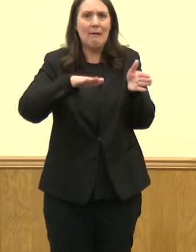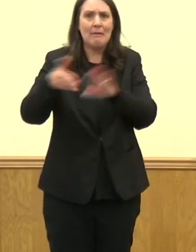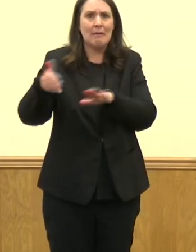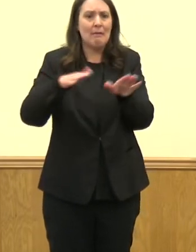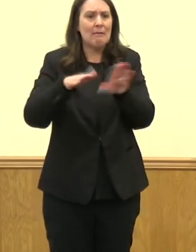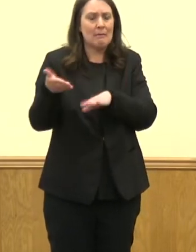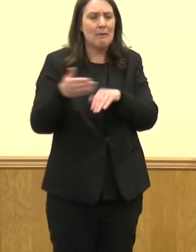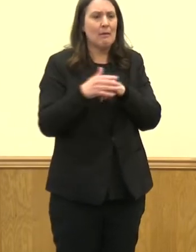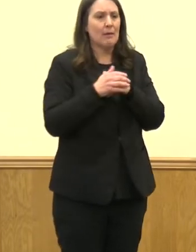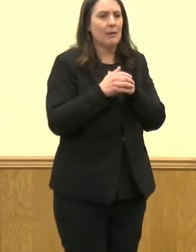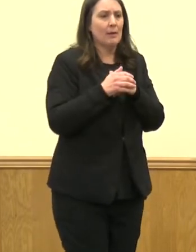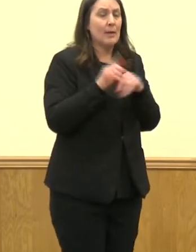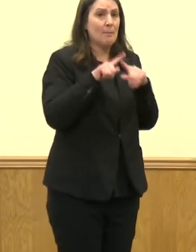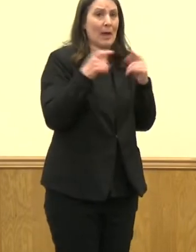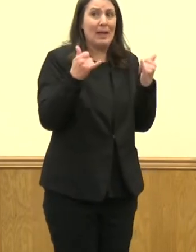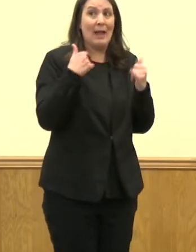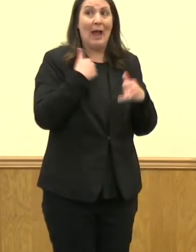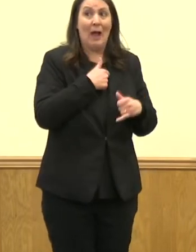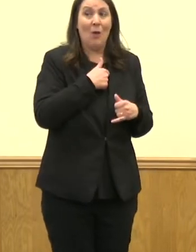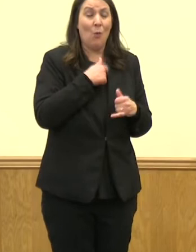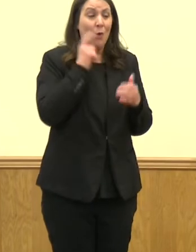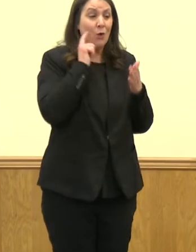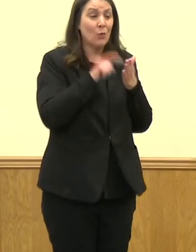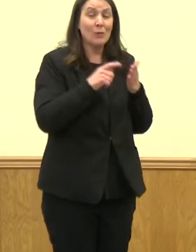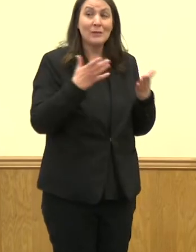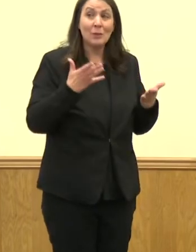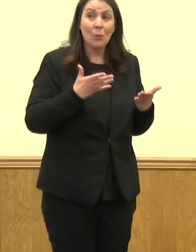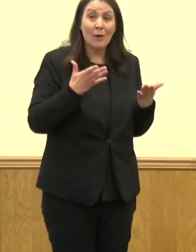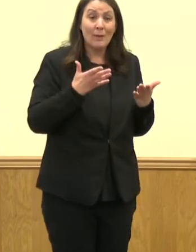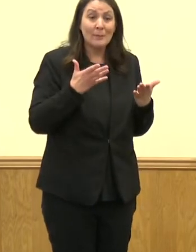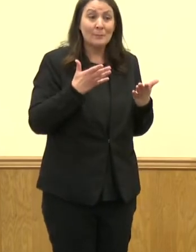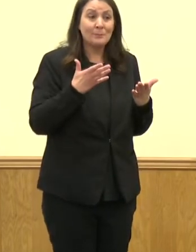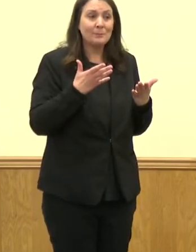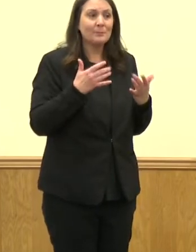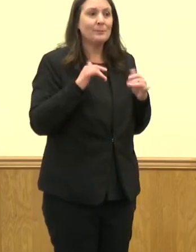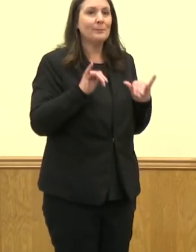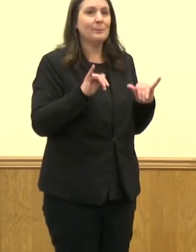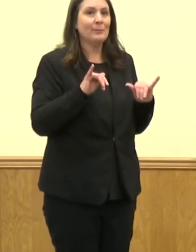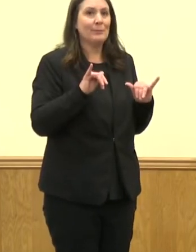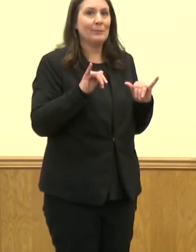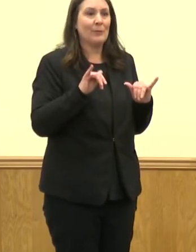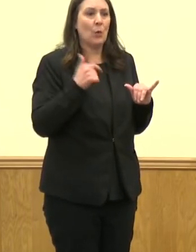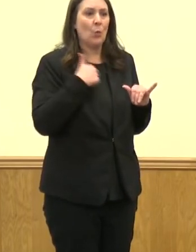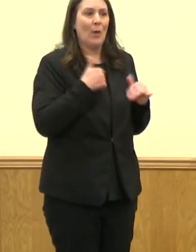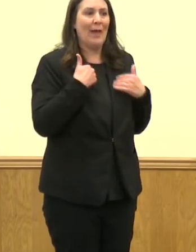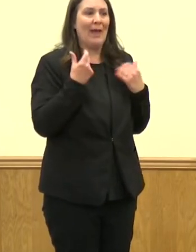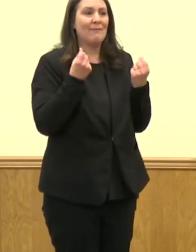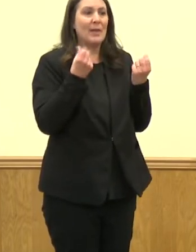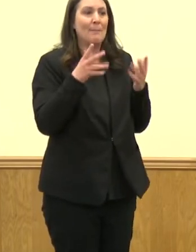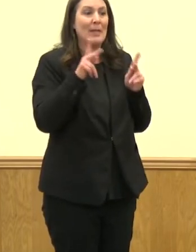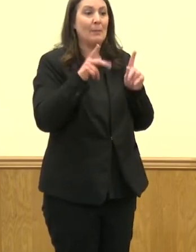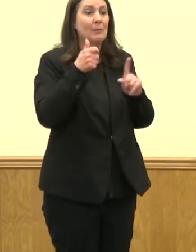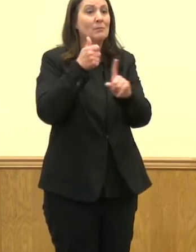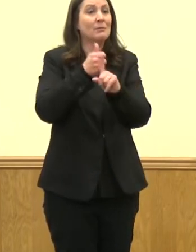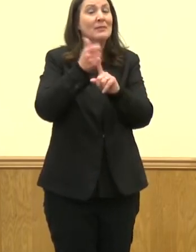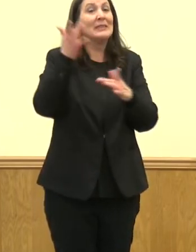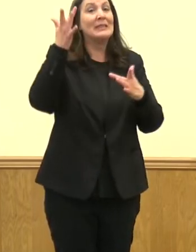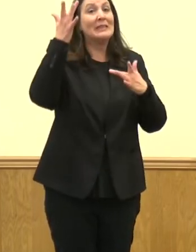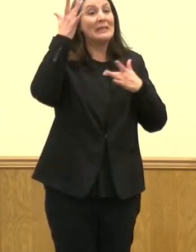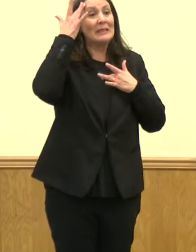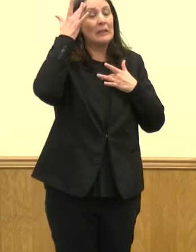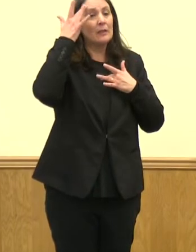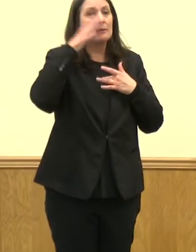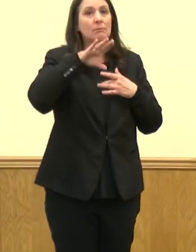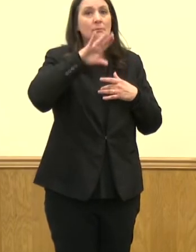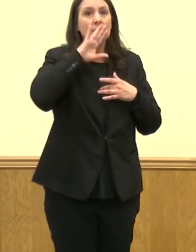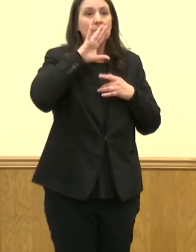I think what we are seeing, though, sadly, is the fact that you have a highly acute illness of unvaccinated individuals,